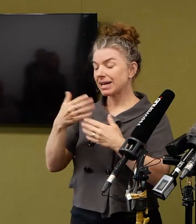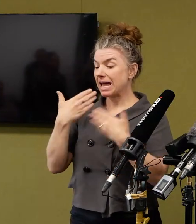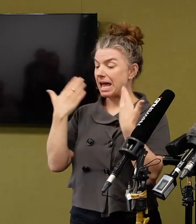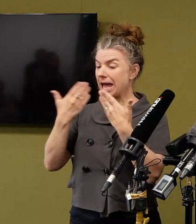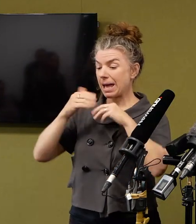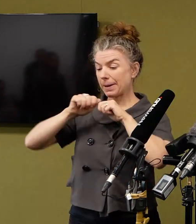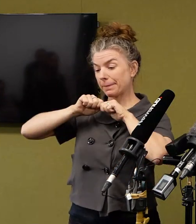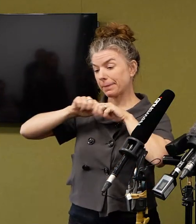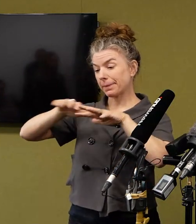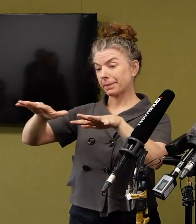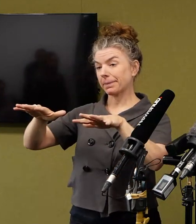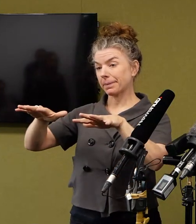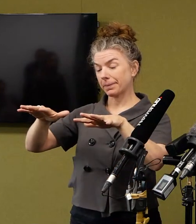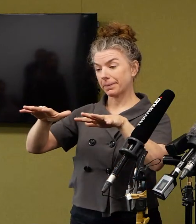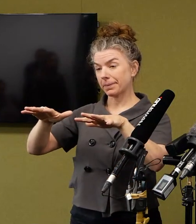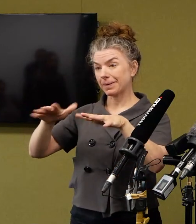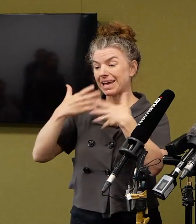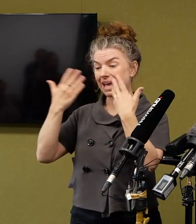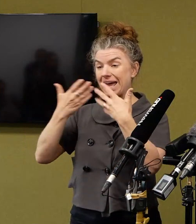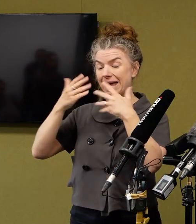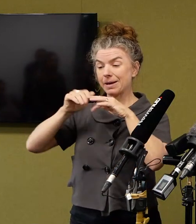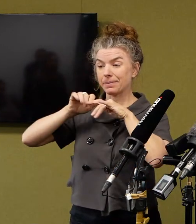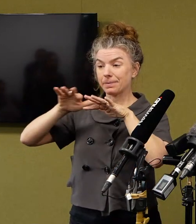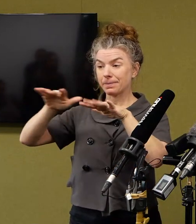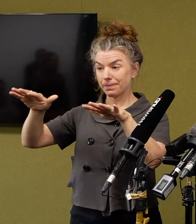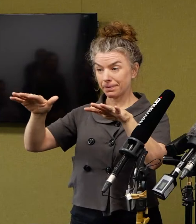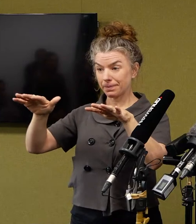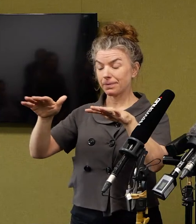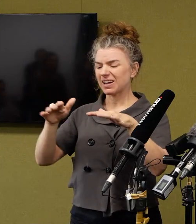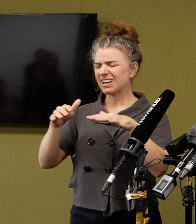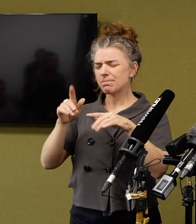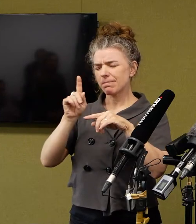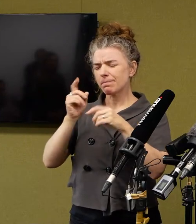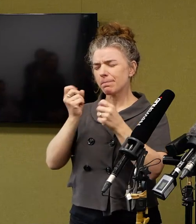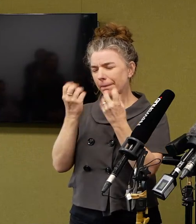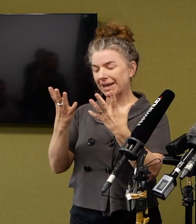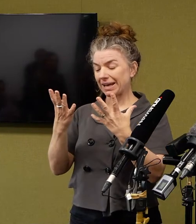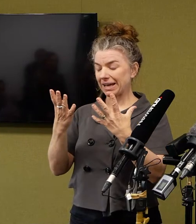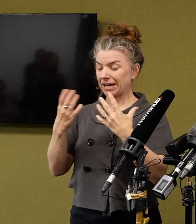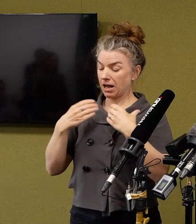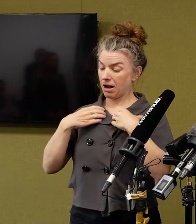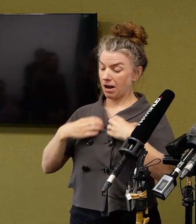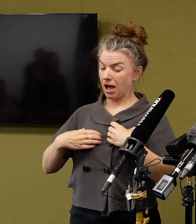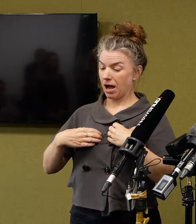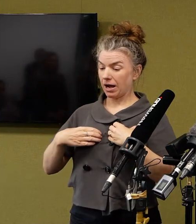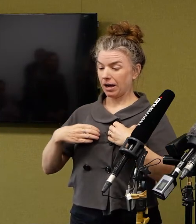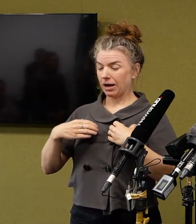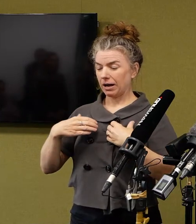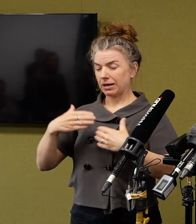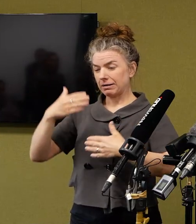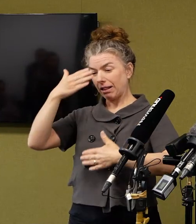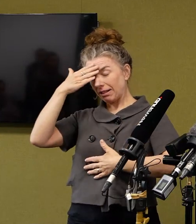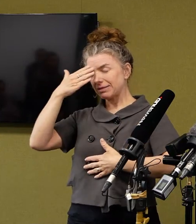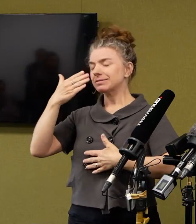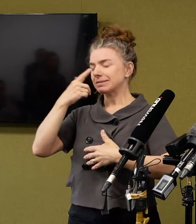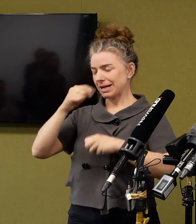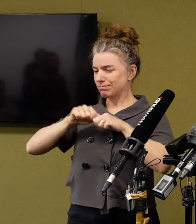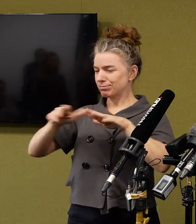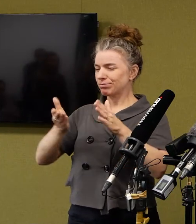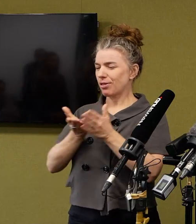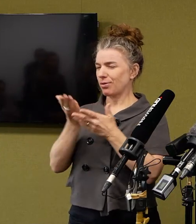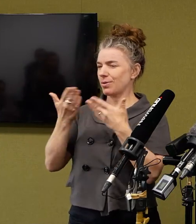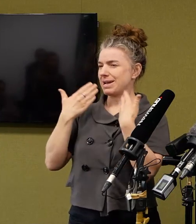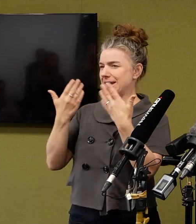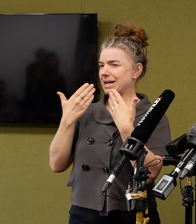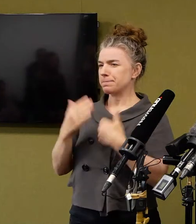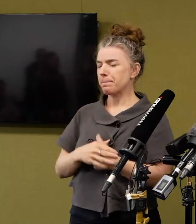spread of respiratory viruses is well known. It's well described. What's not known is the relative importance of